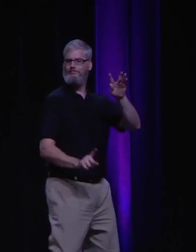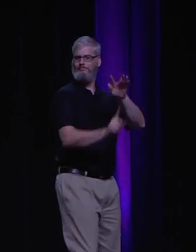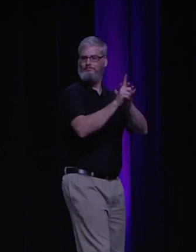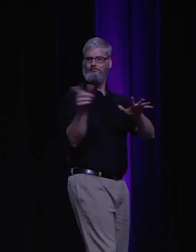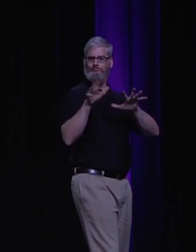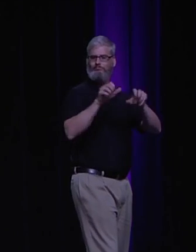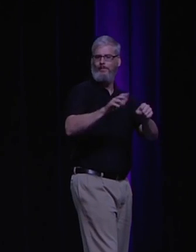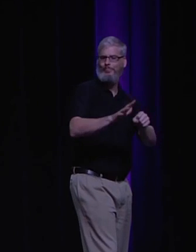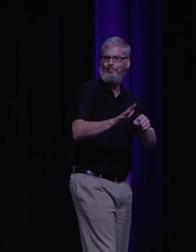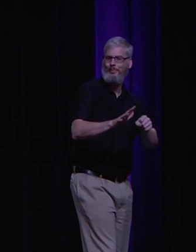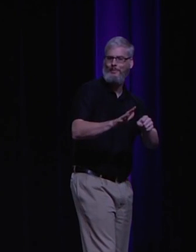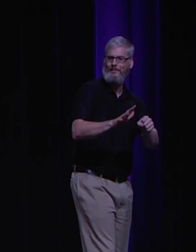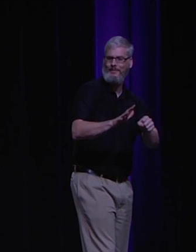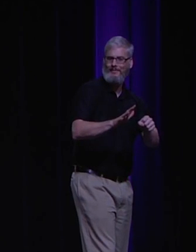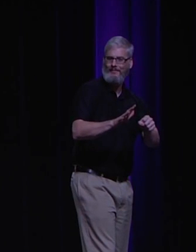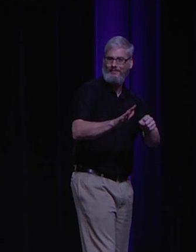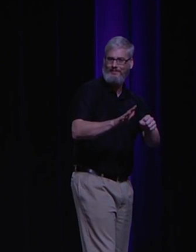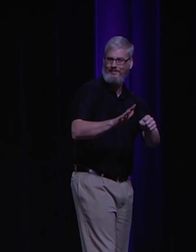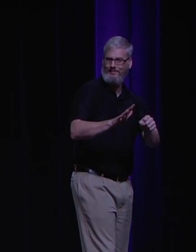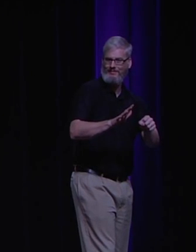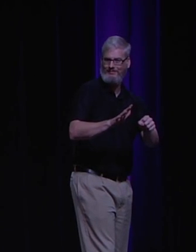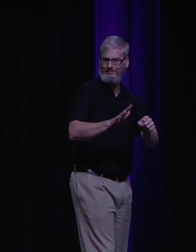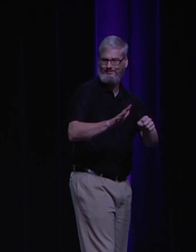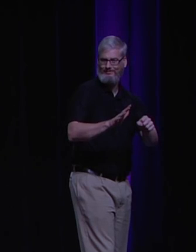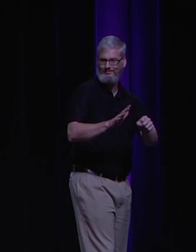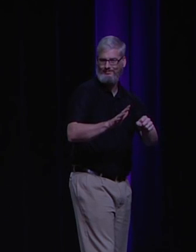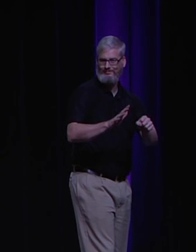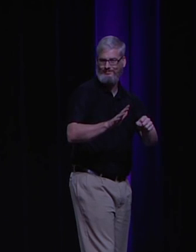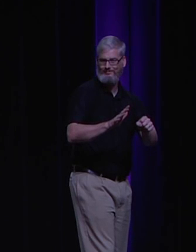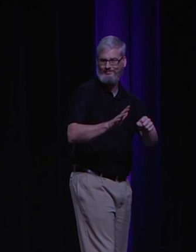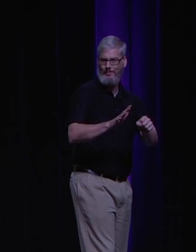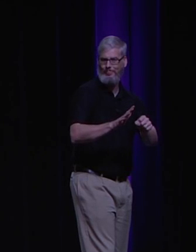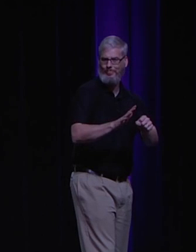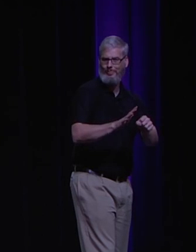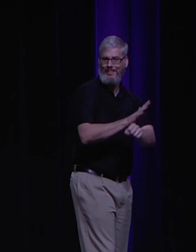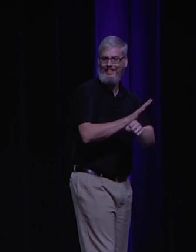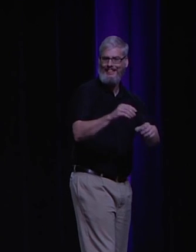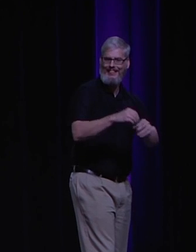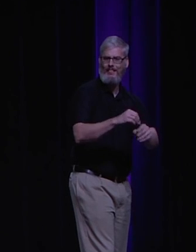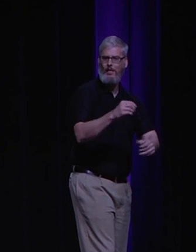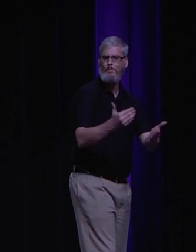And when the technological revolution happened of the Iron Age, it led to Judaism.